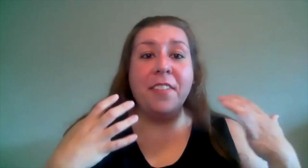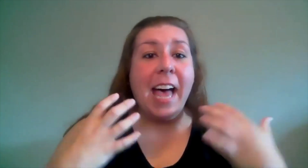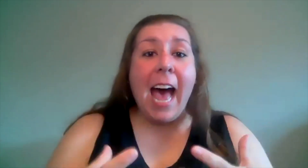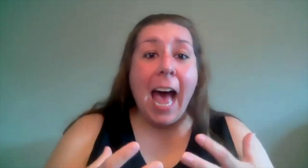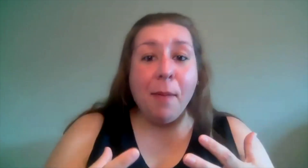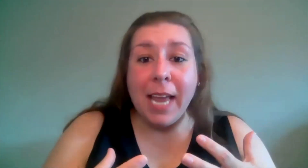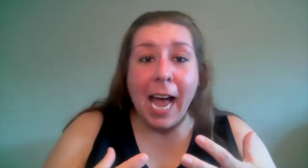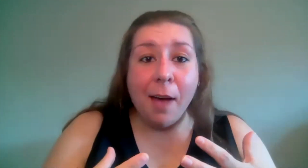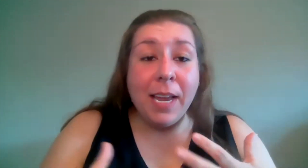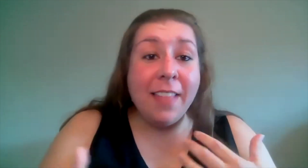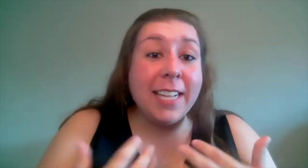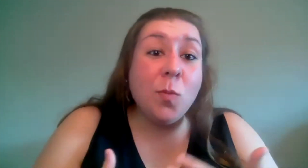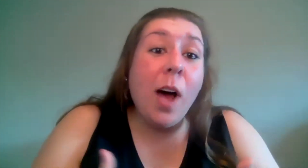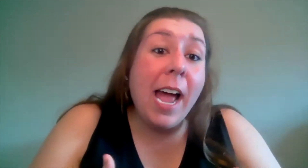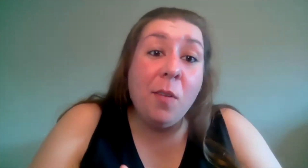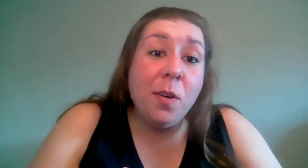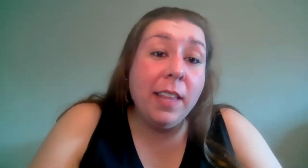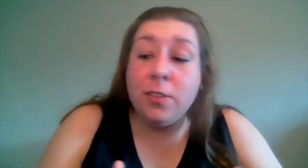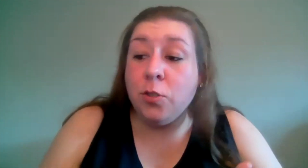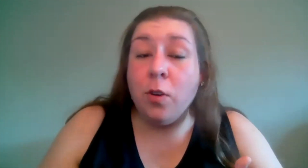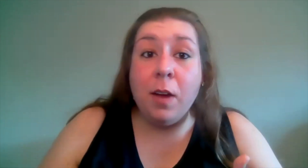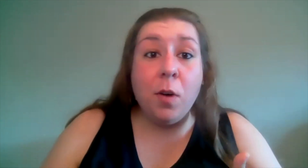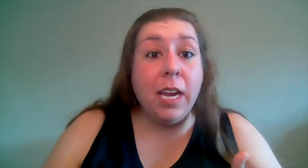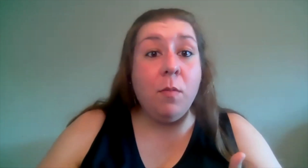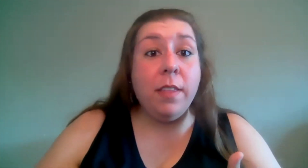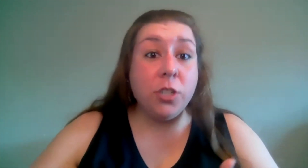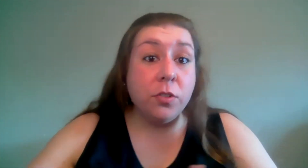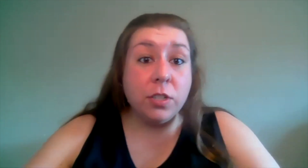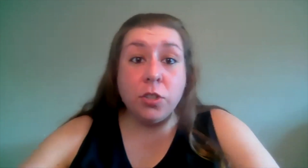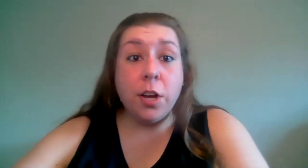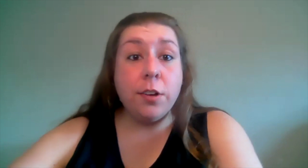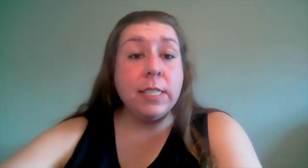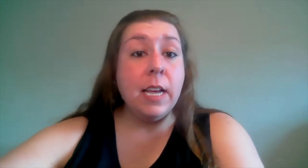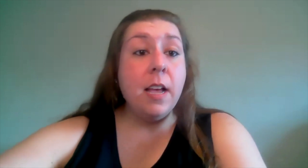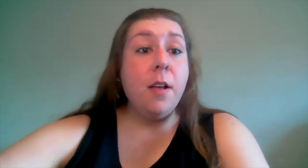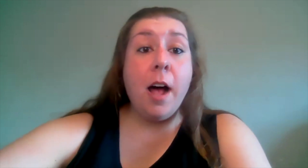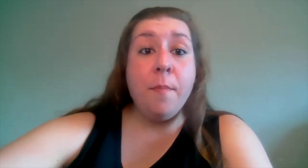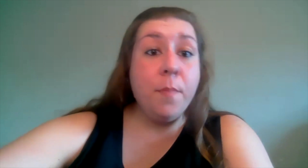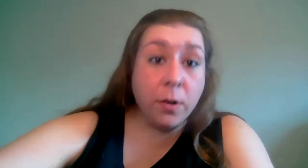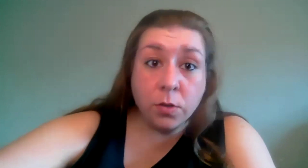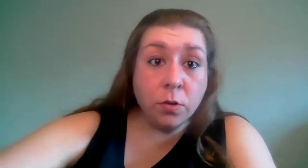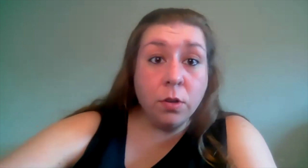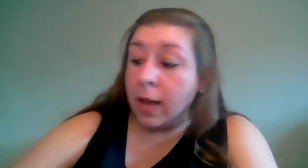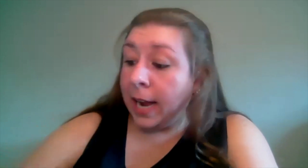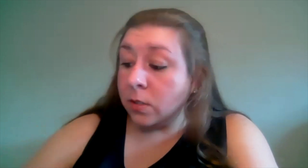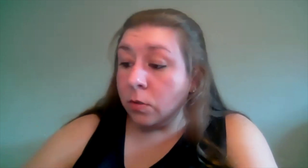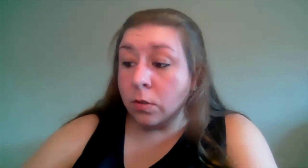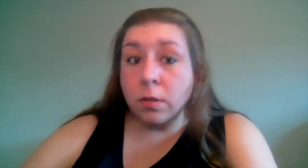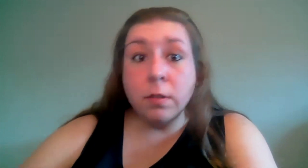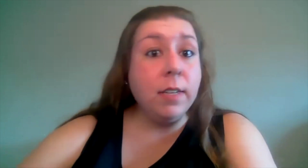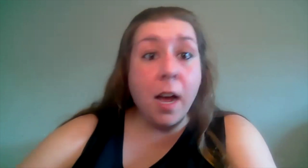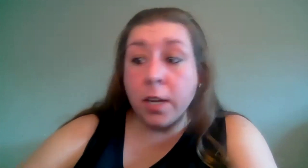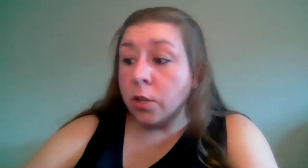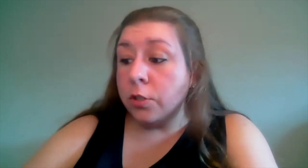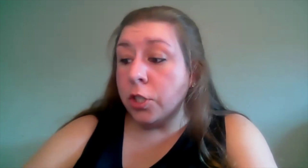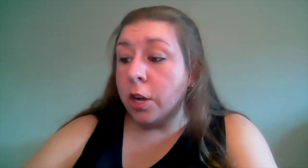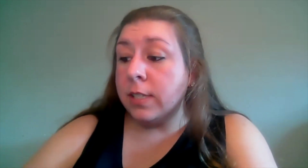happy happy and that's why i really enjoy working with children's shows um middle school high school young adult shows